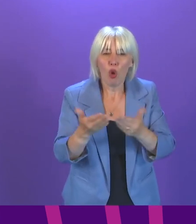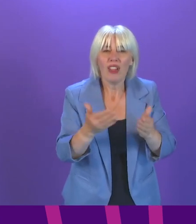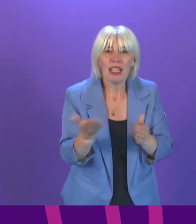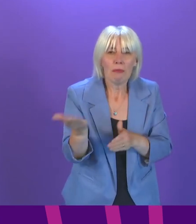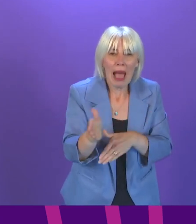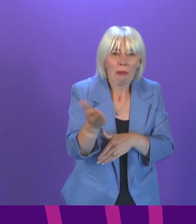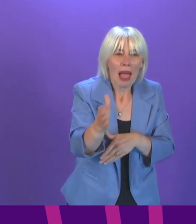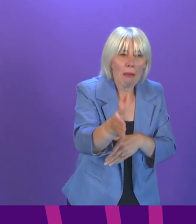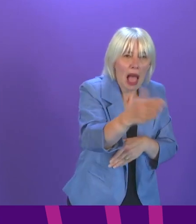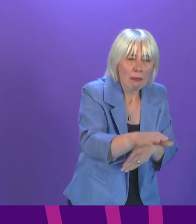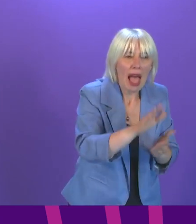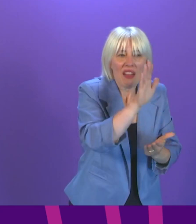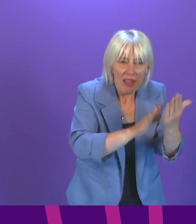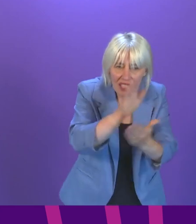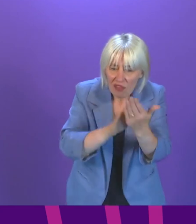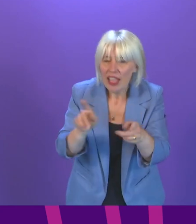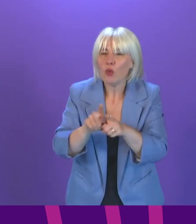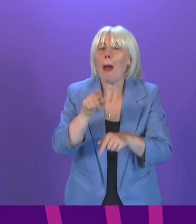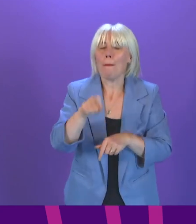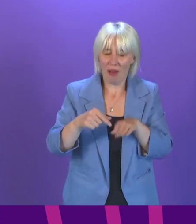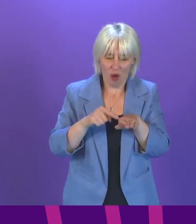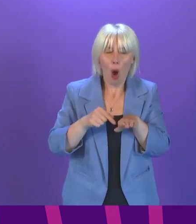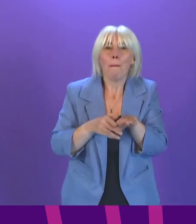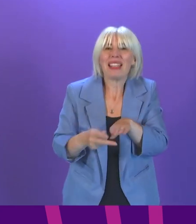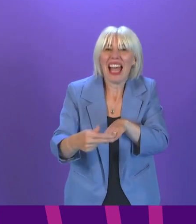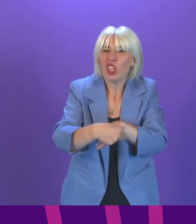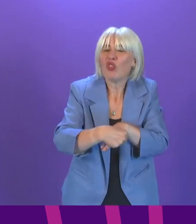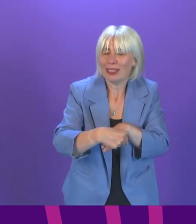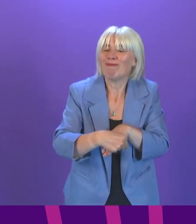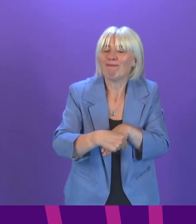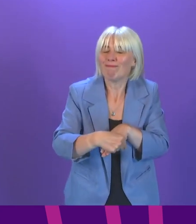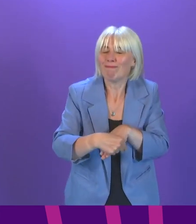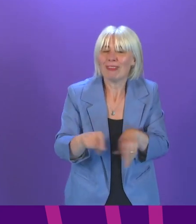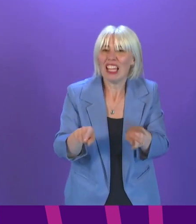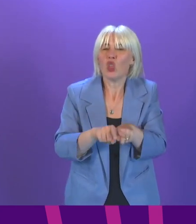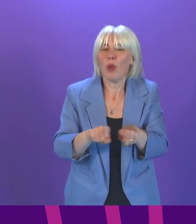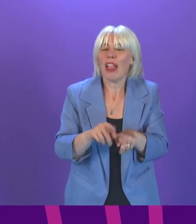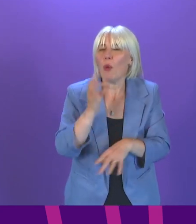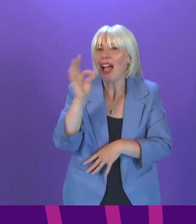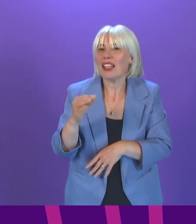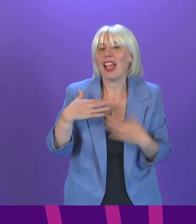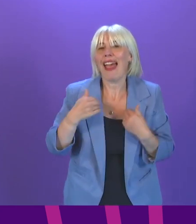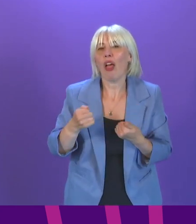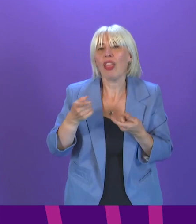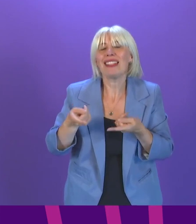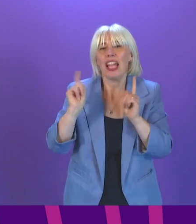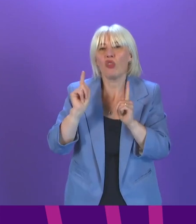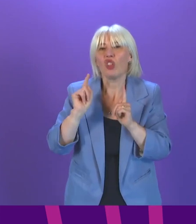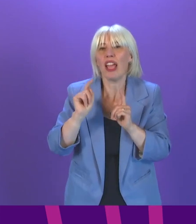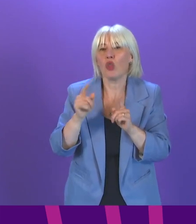that includes more face-to-face consultations. But on podiatry in particular, I will, of course, ask the Health Secretary to give an update to his last